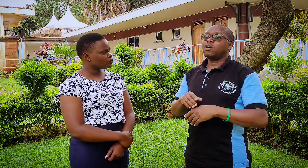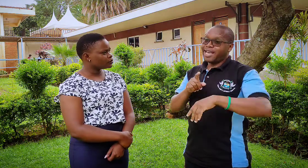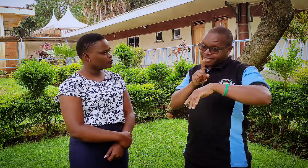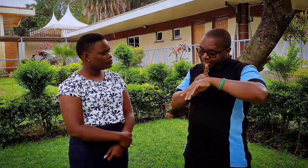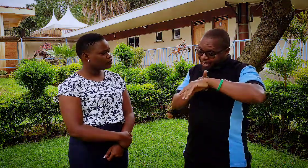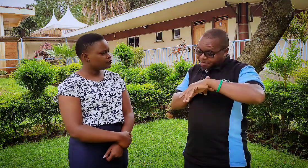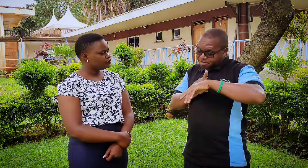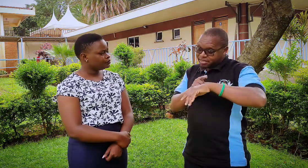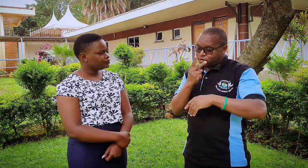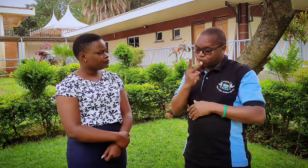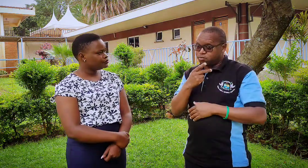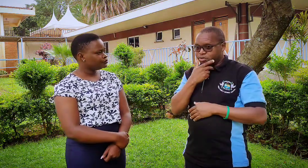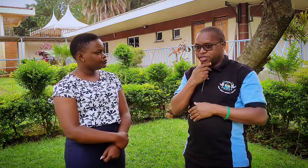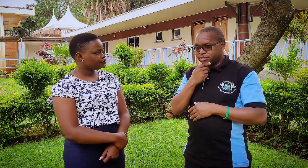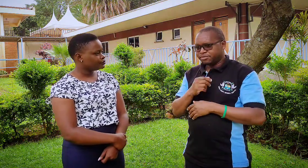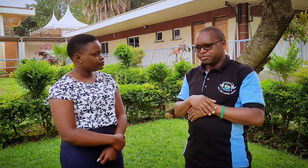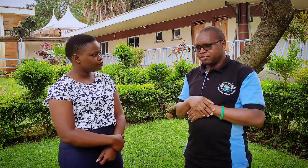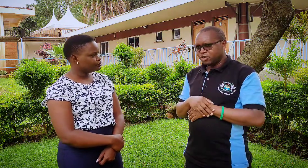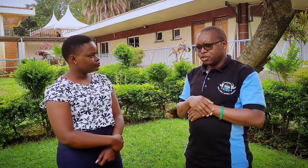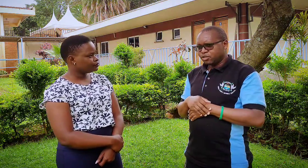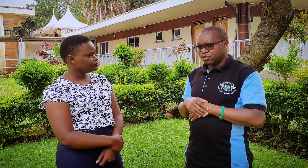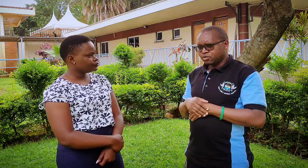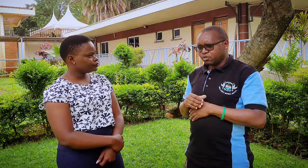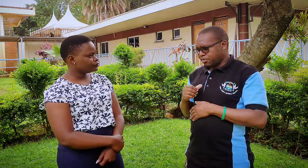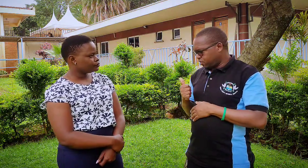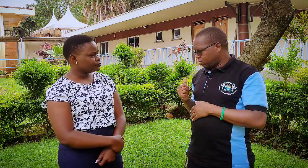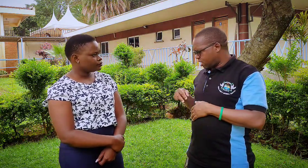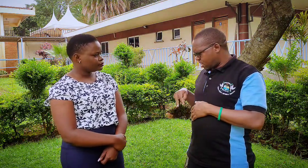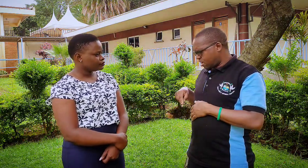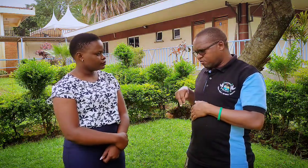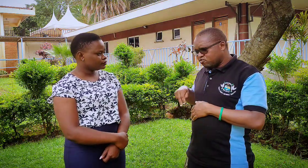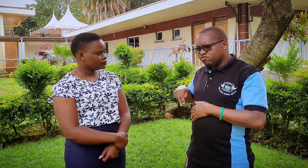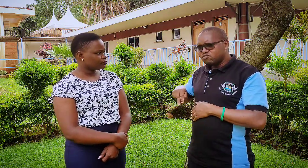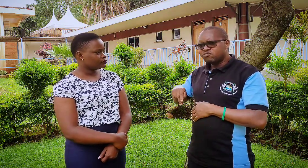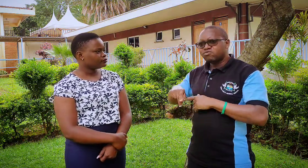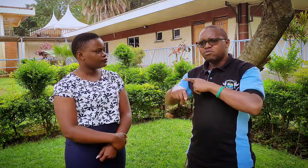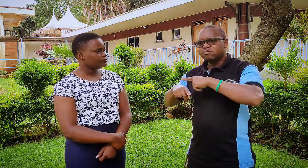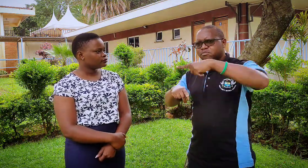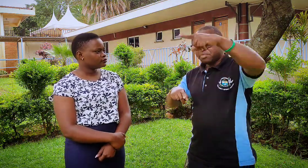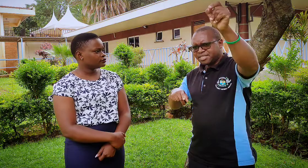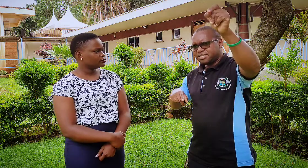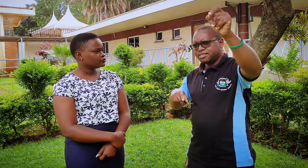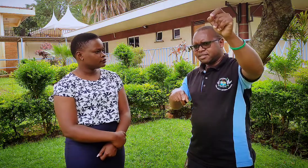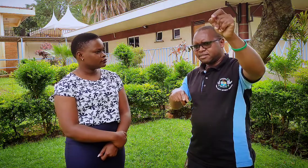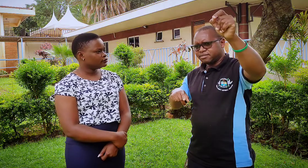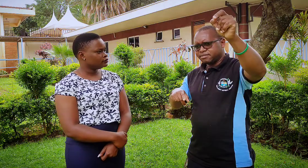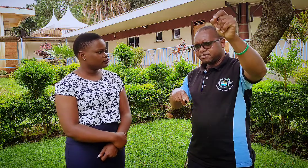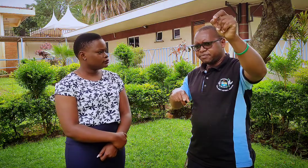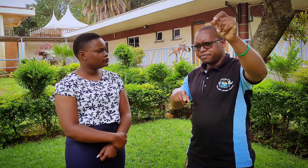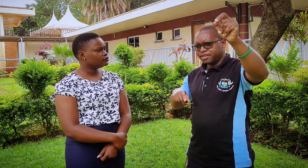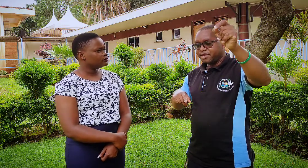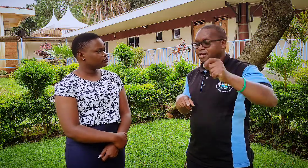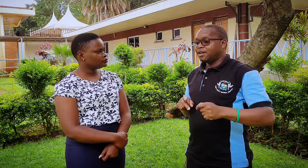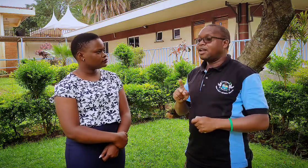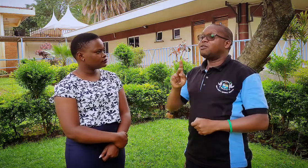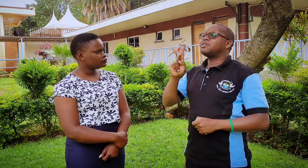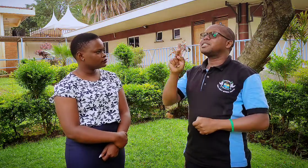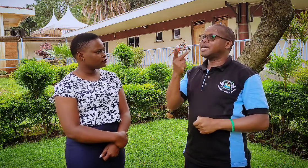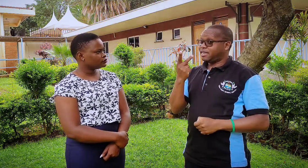i timed the two boys so this one comes passes now the second